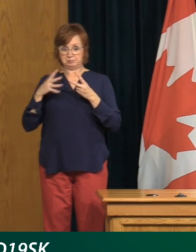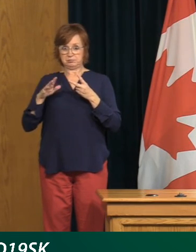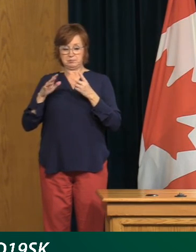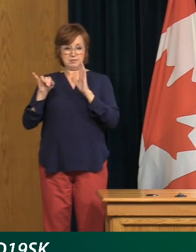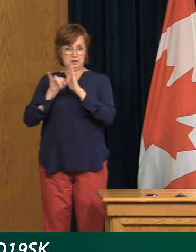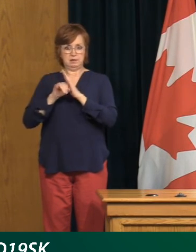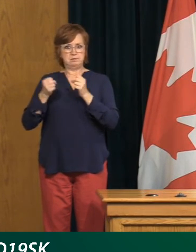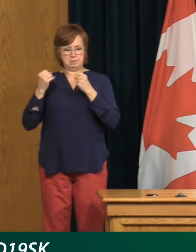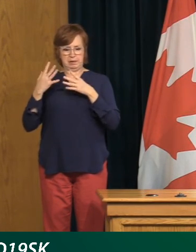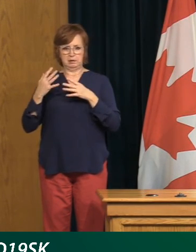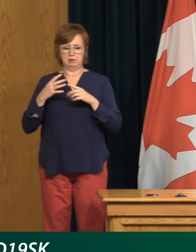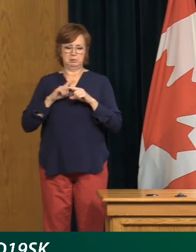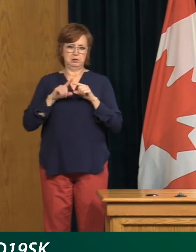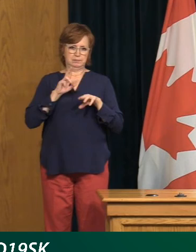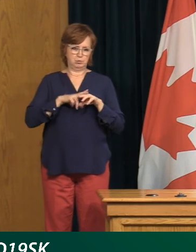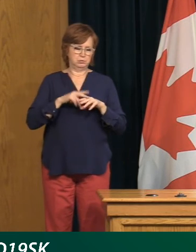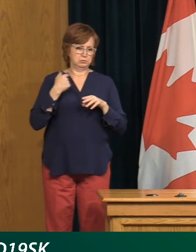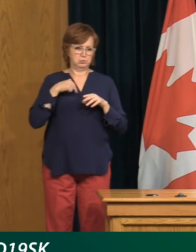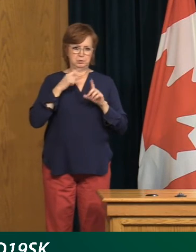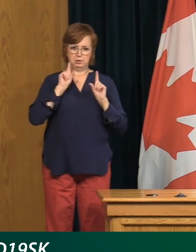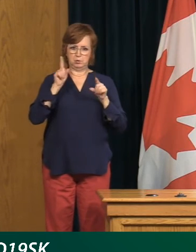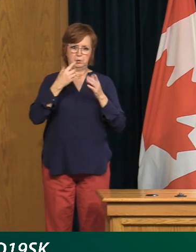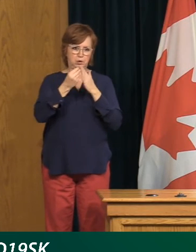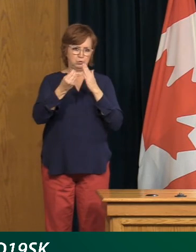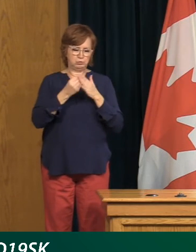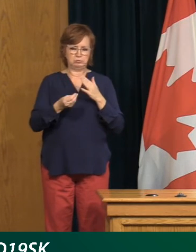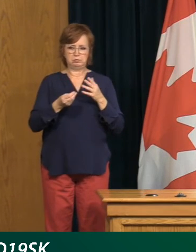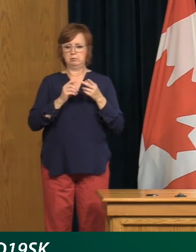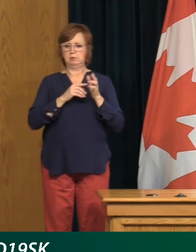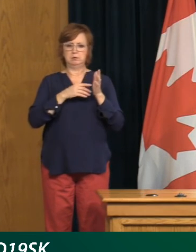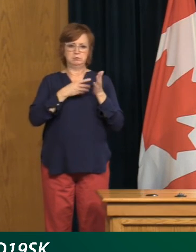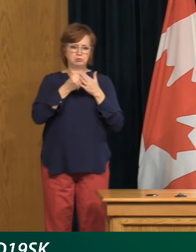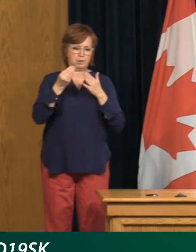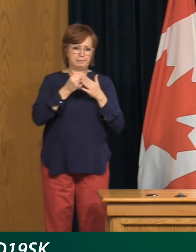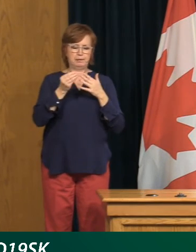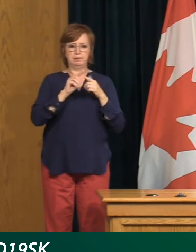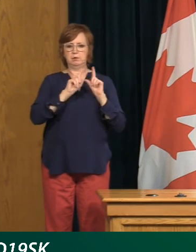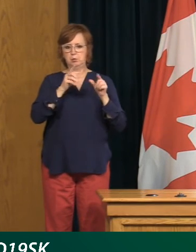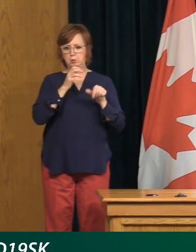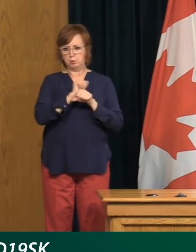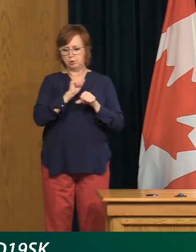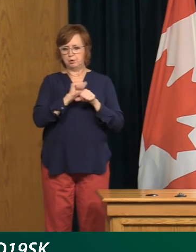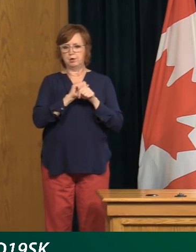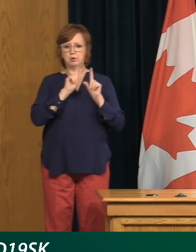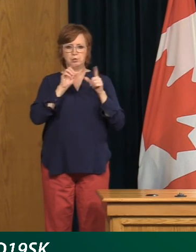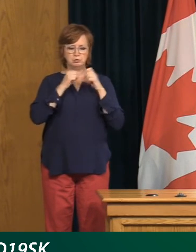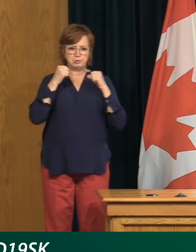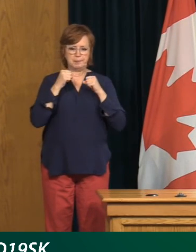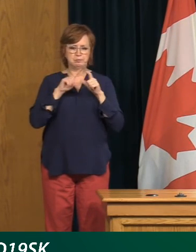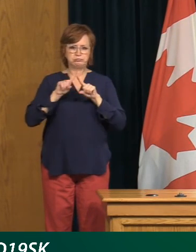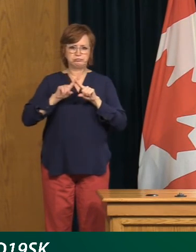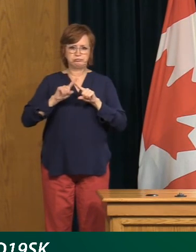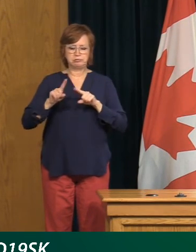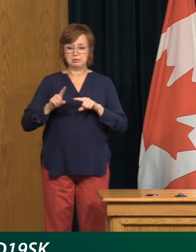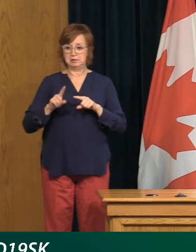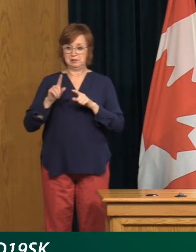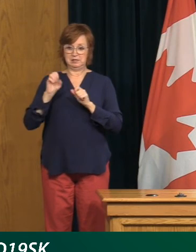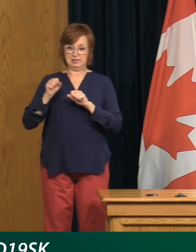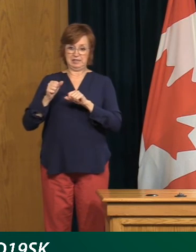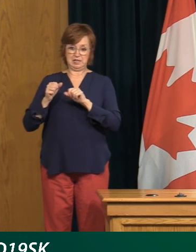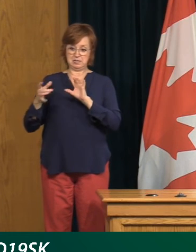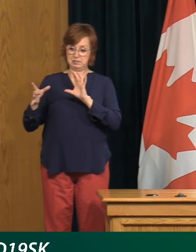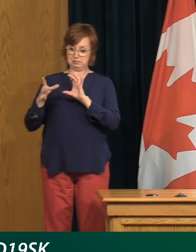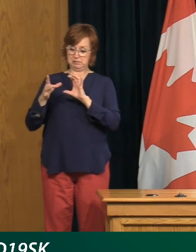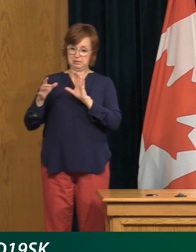because we are out and about more, we are all going to work, you know, there is a gradual increase in transmission. And again, here it's not linked to a particular sector,